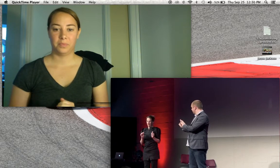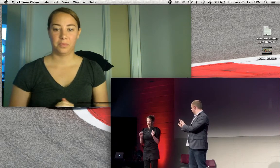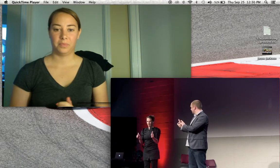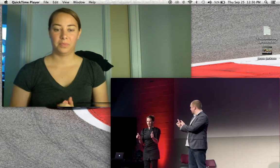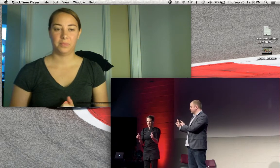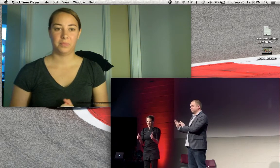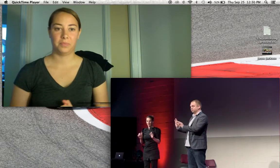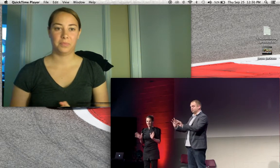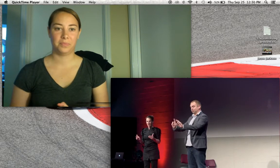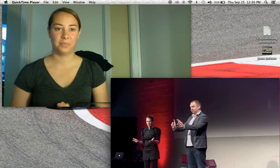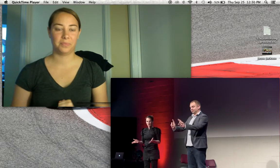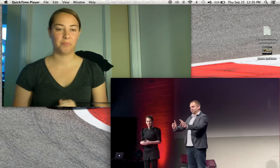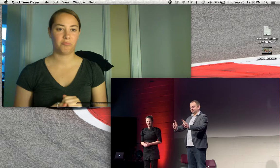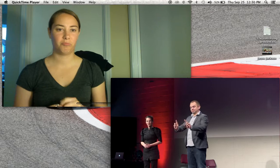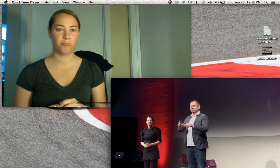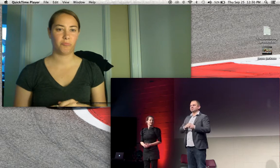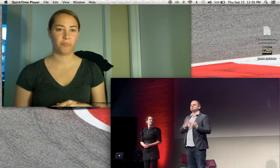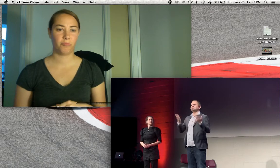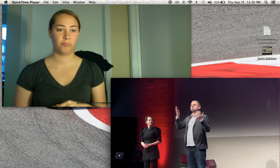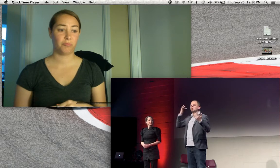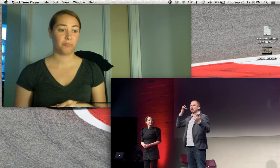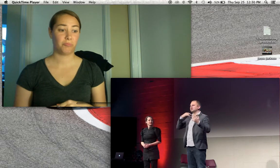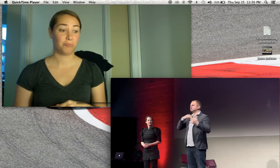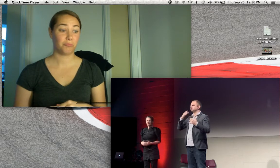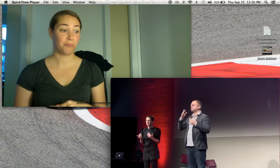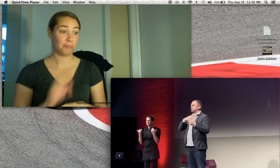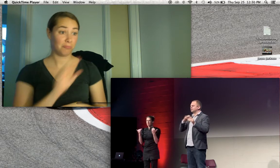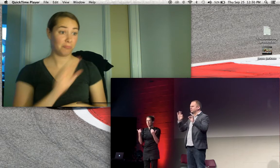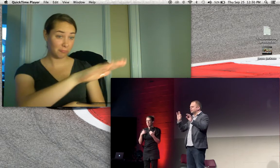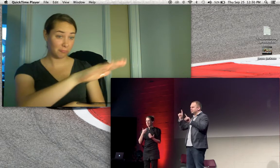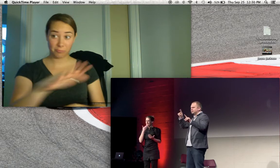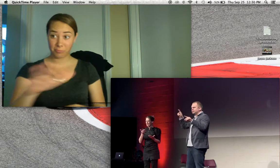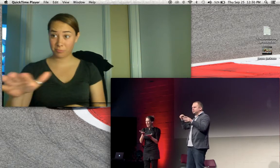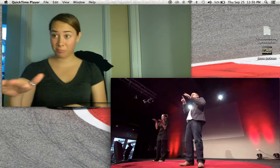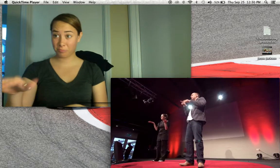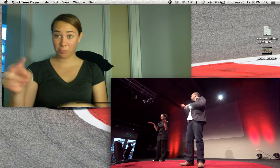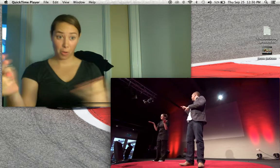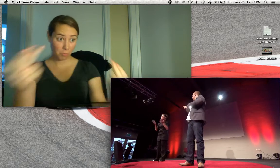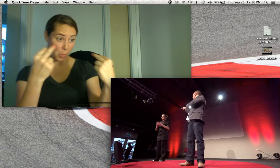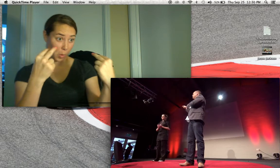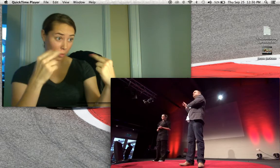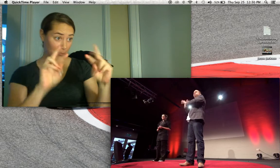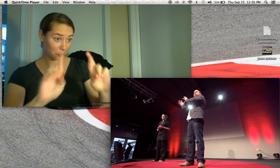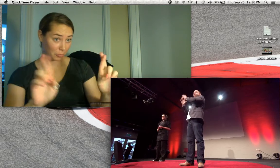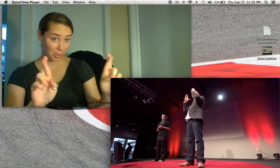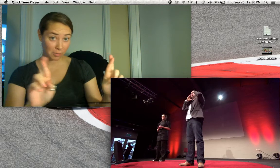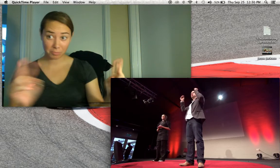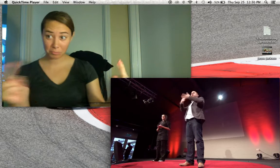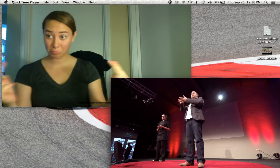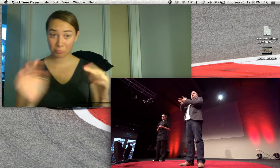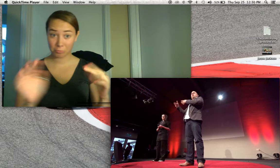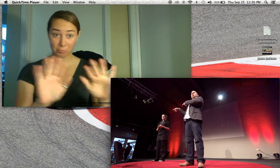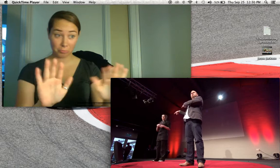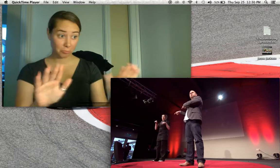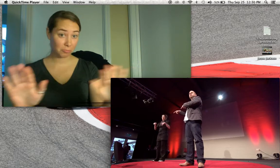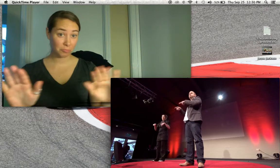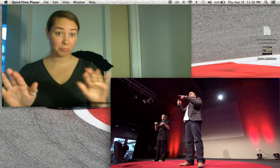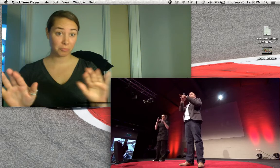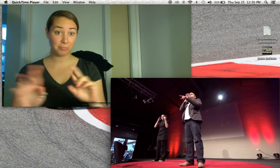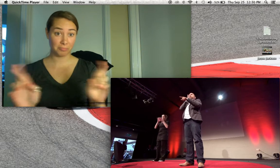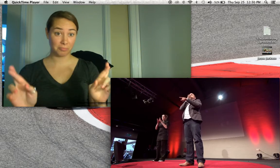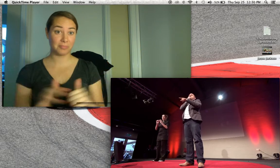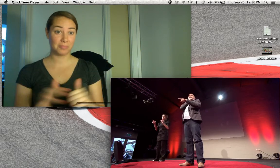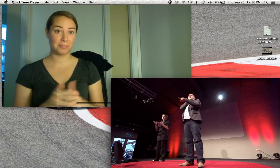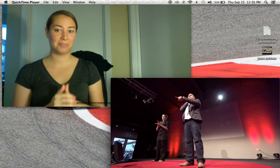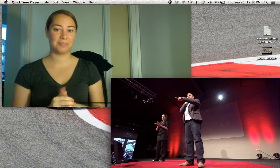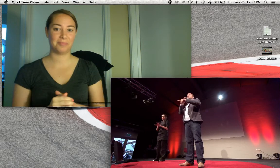So, the first question is, are you okay? Yeah, everybody ready? People in front as well. Because I have to check all these things. This person